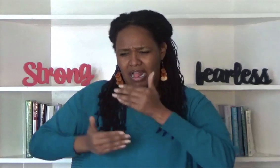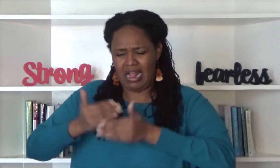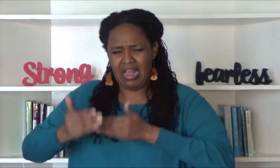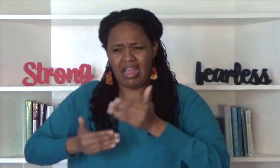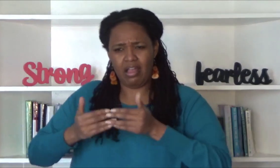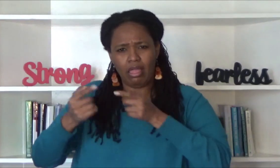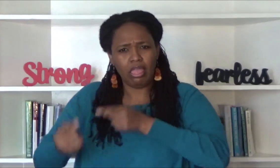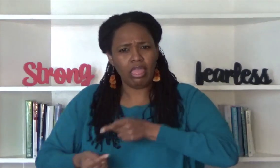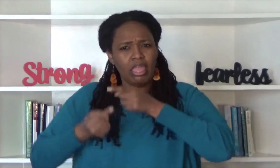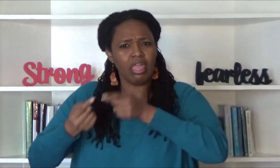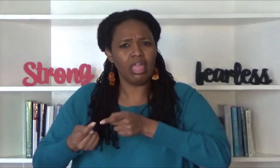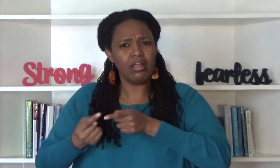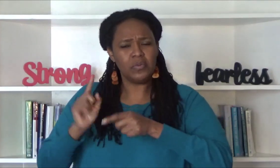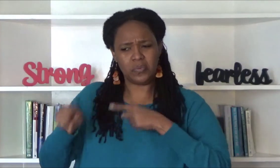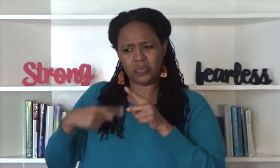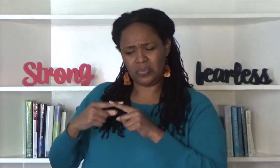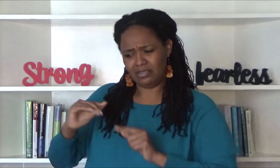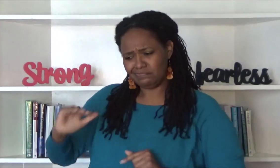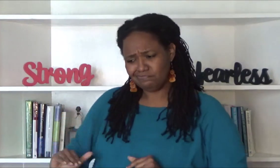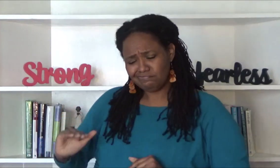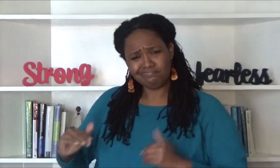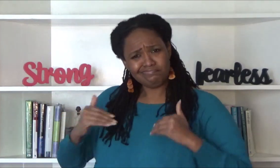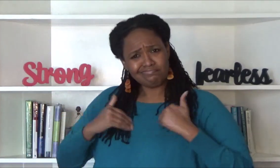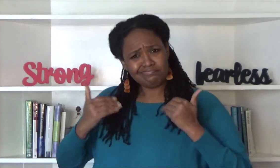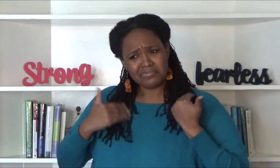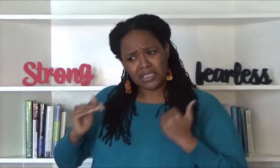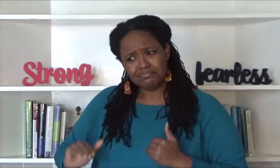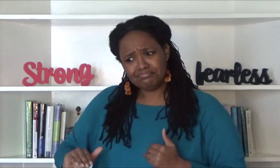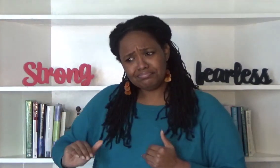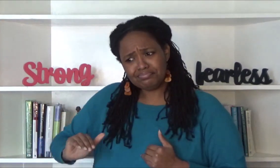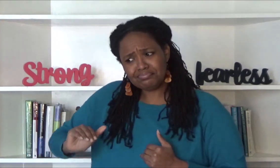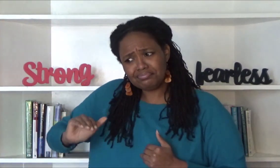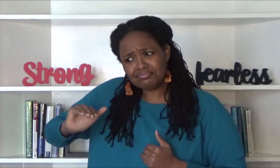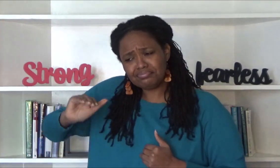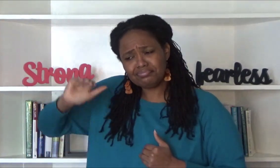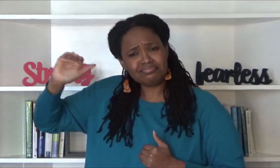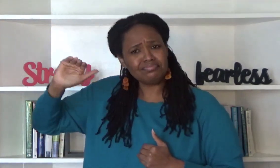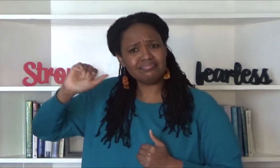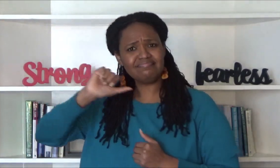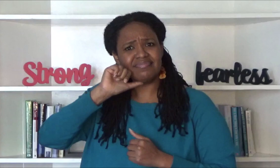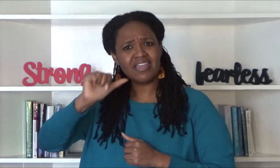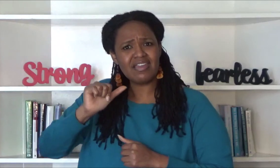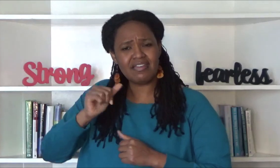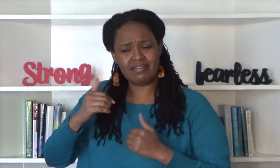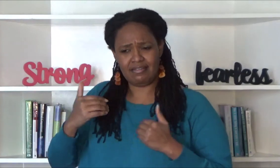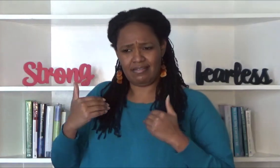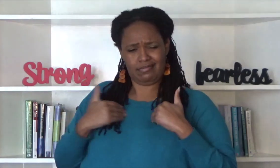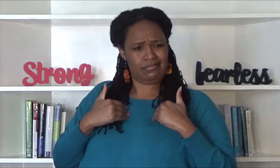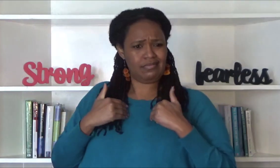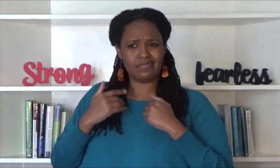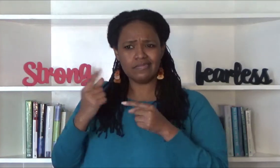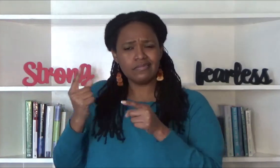formative years and early life experiences lacked effective communication